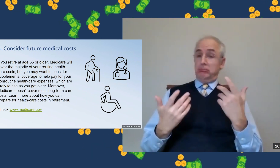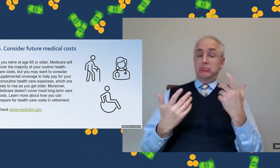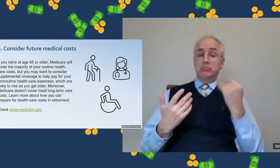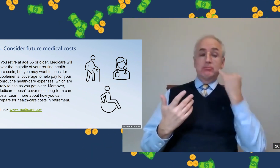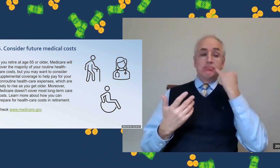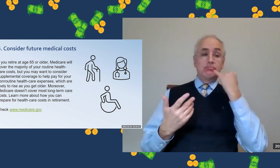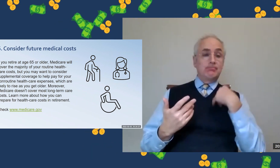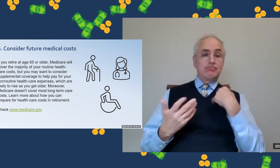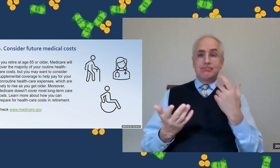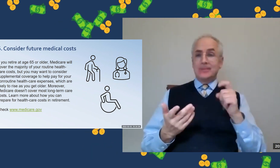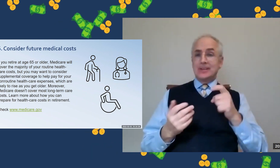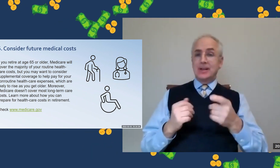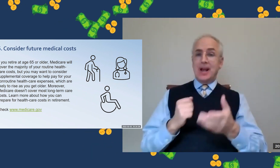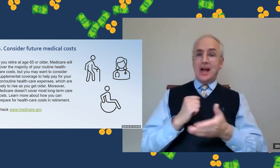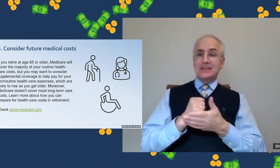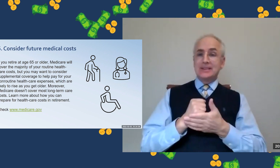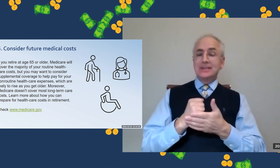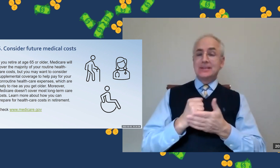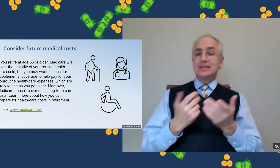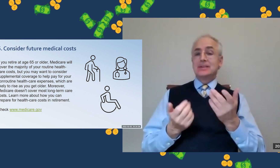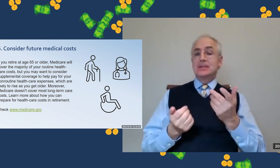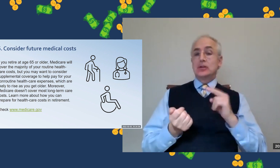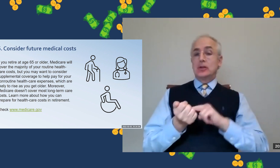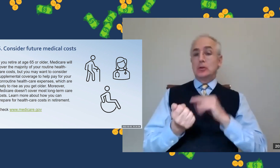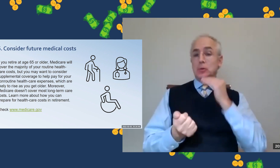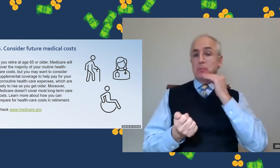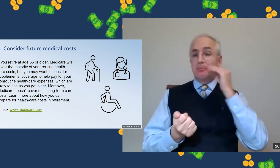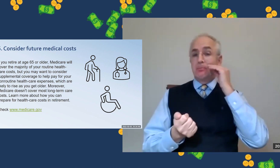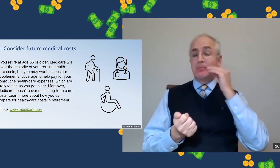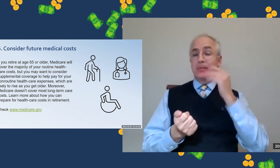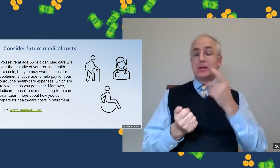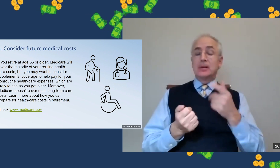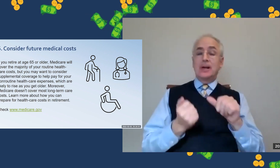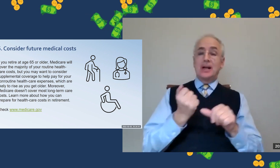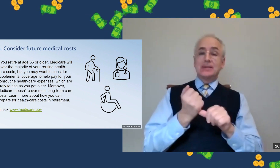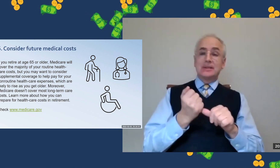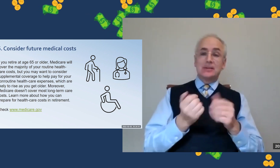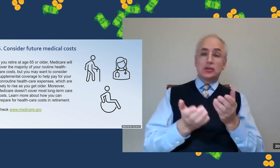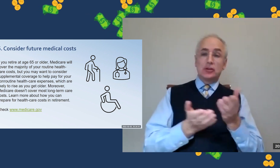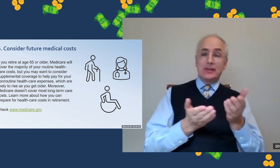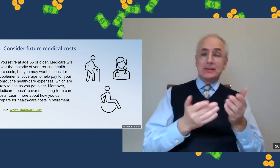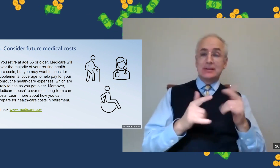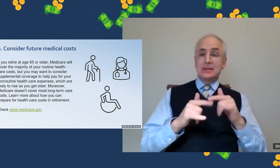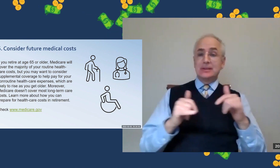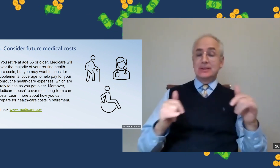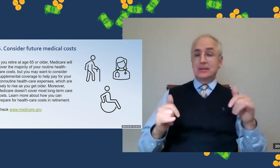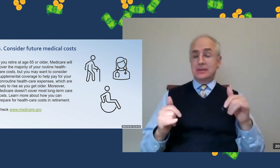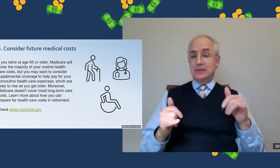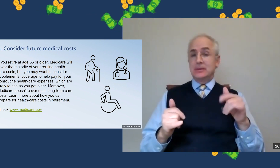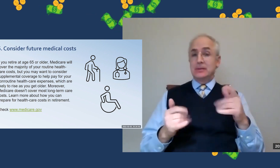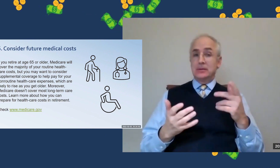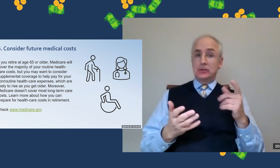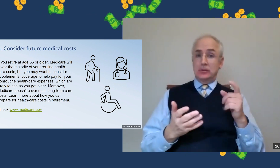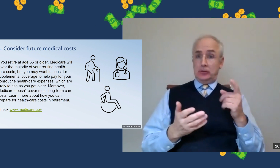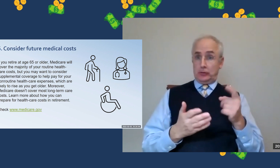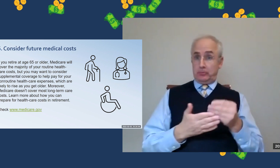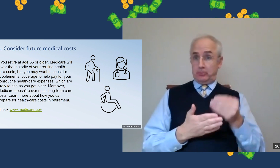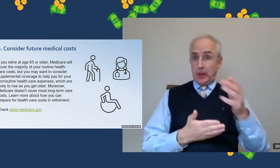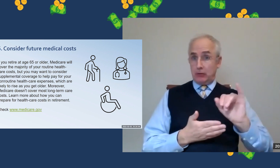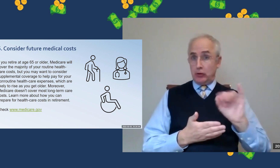and whether or not that is something that they should have. And this is what can help you if you end up needing nursing home assistance or other sorts of assistance